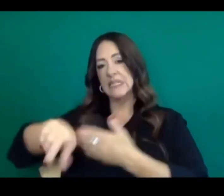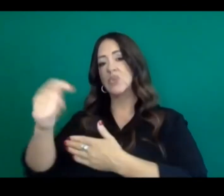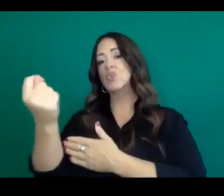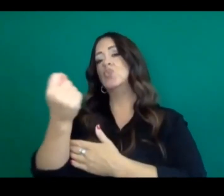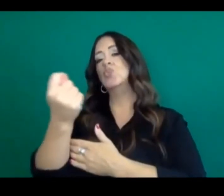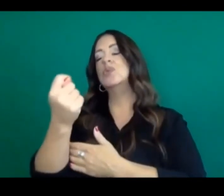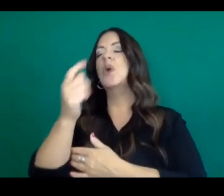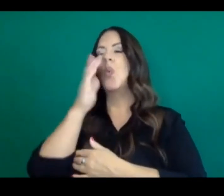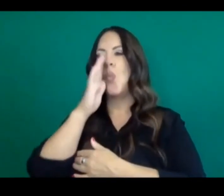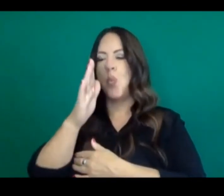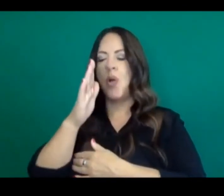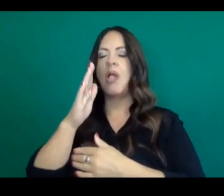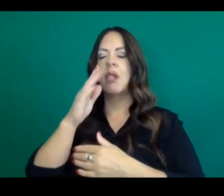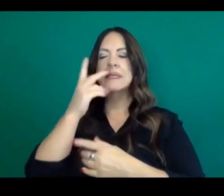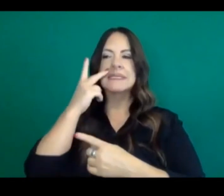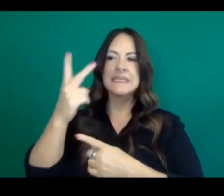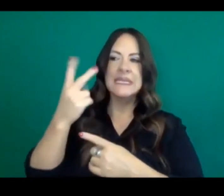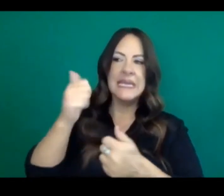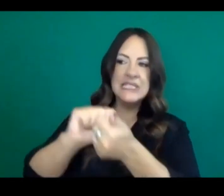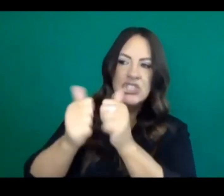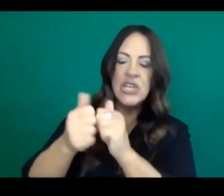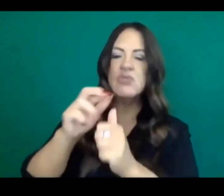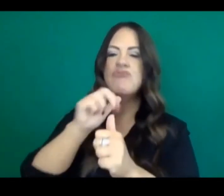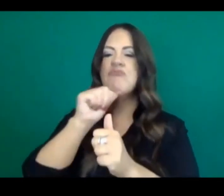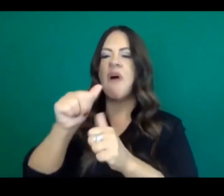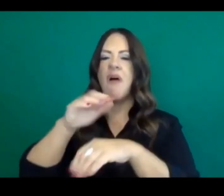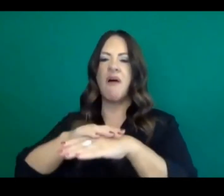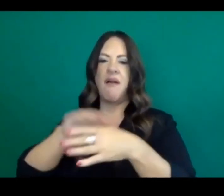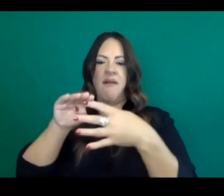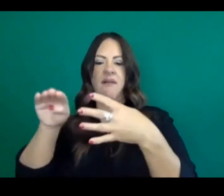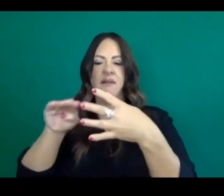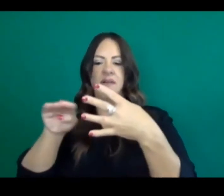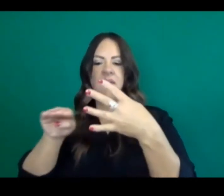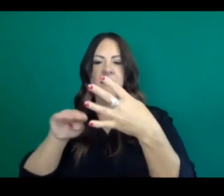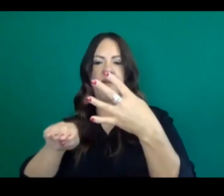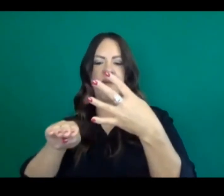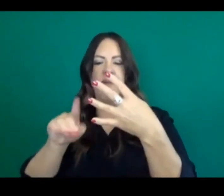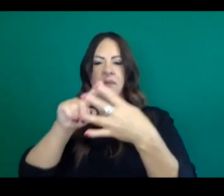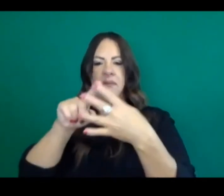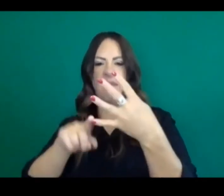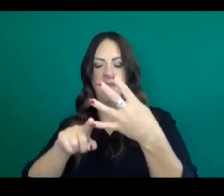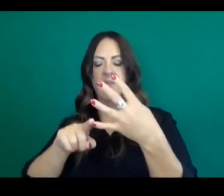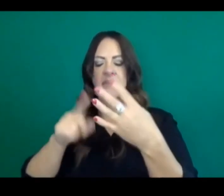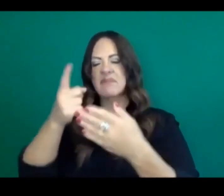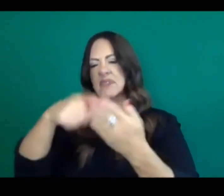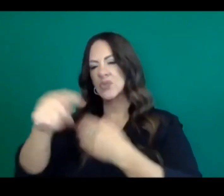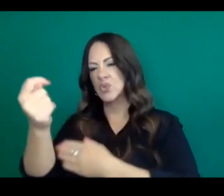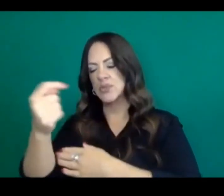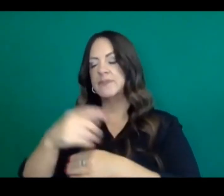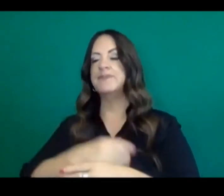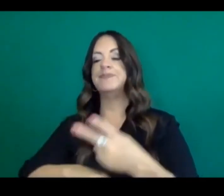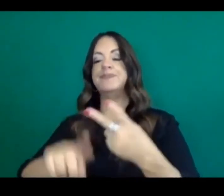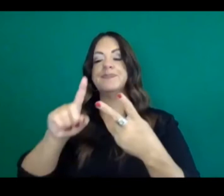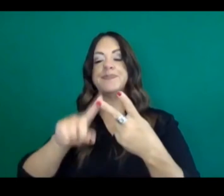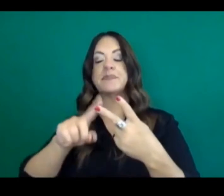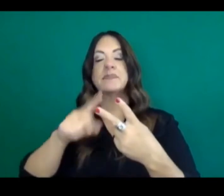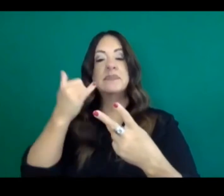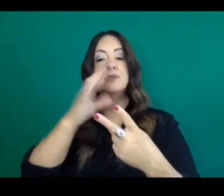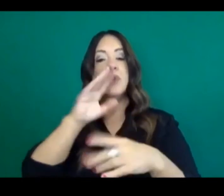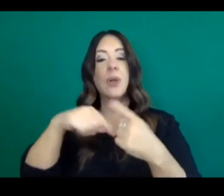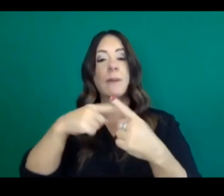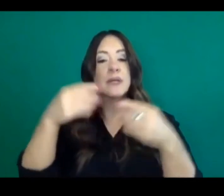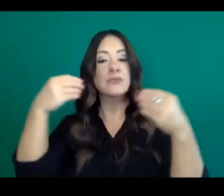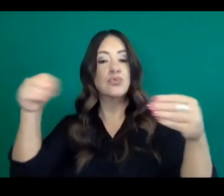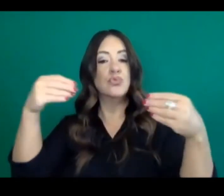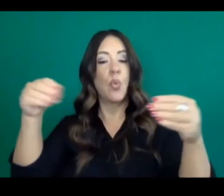announcing new tiers. With regards to the retail sectors, indeed grocery stores continue